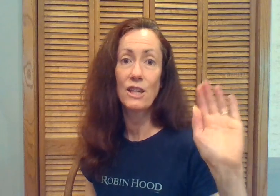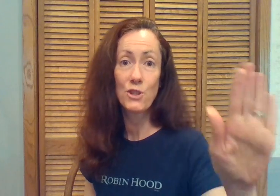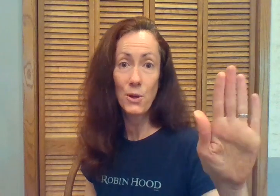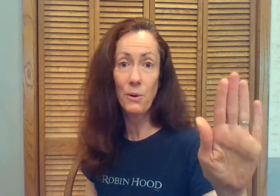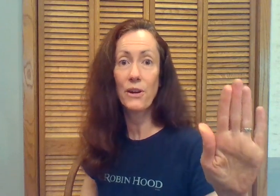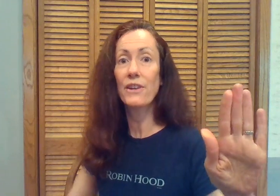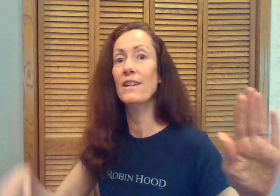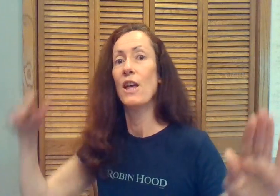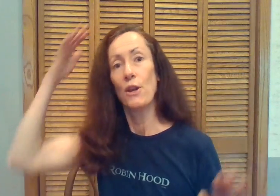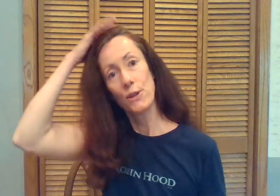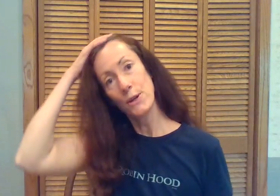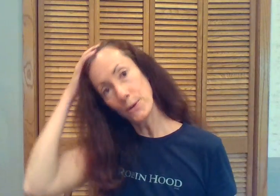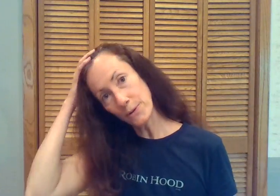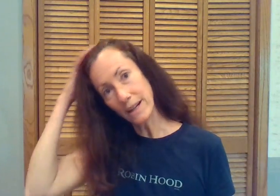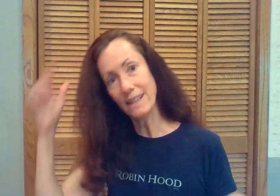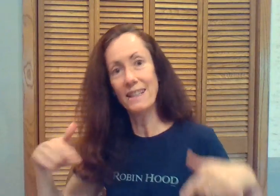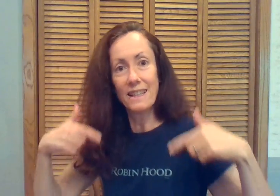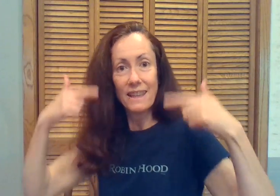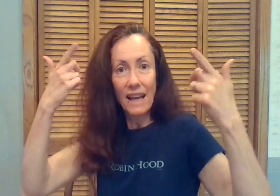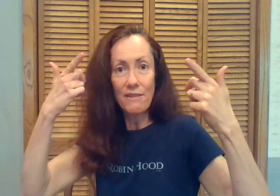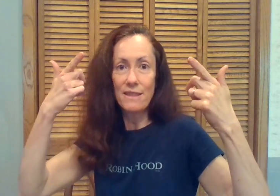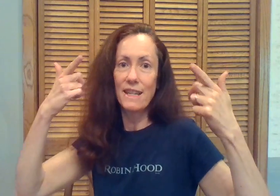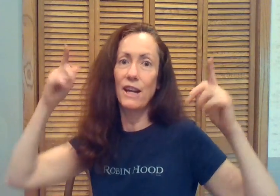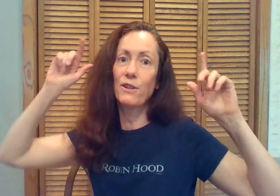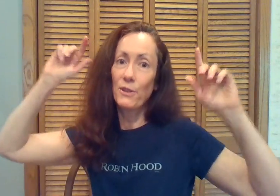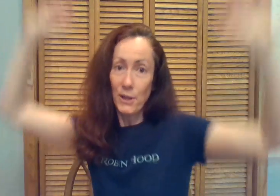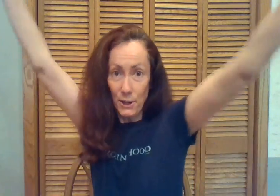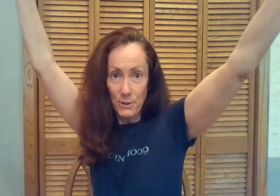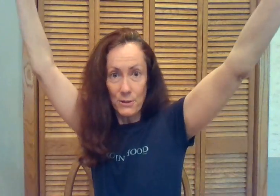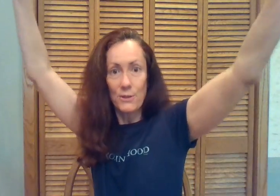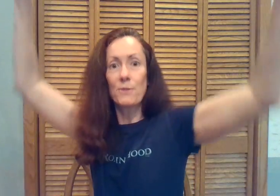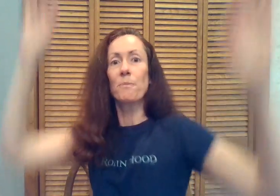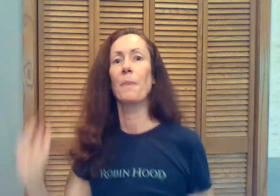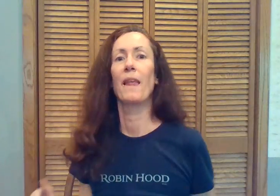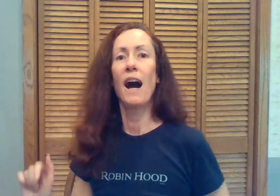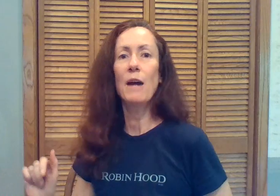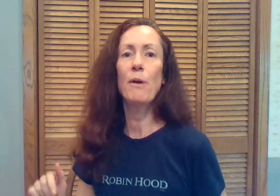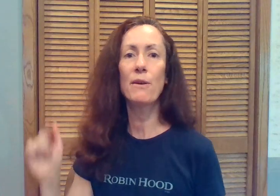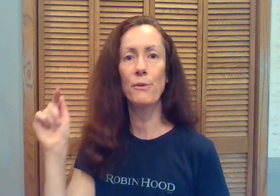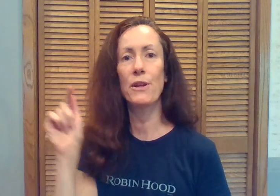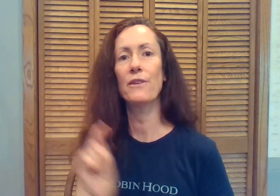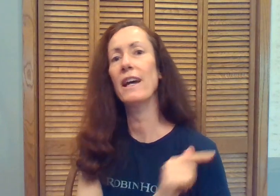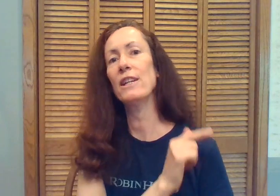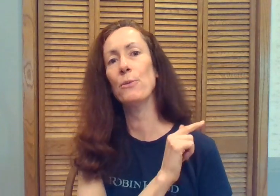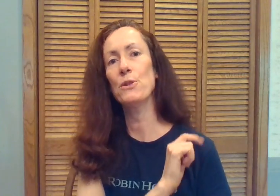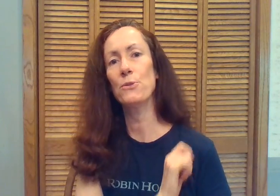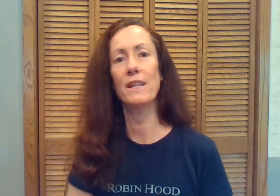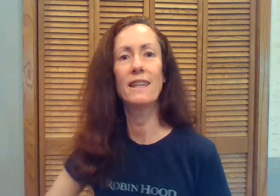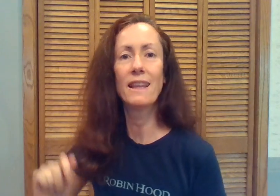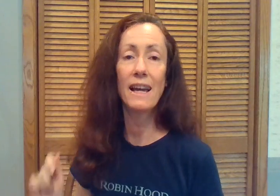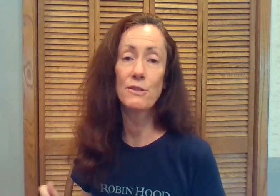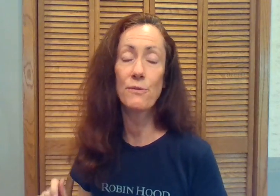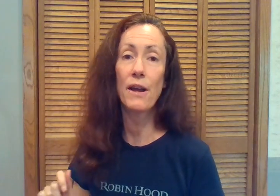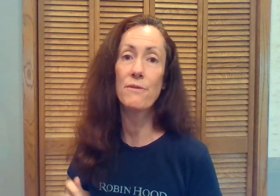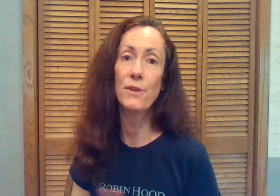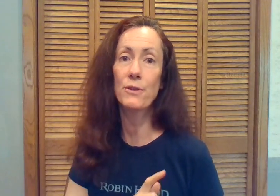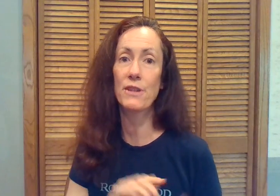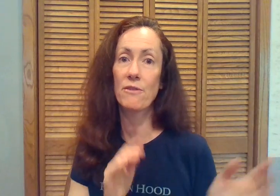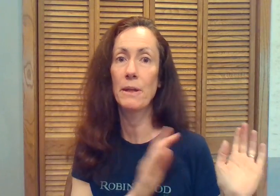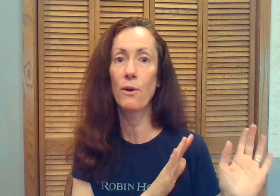As your yoga lifestyle coach, I'm offering our ninth retreat. In the last five years, I've been